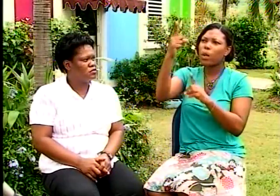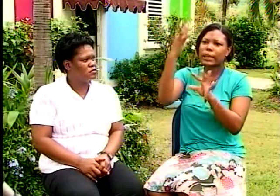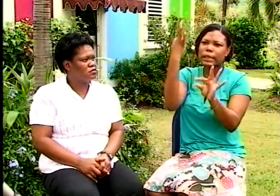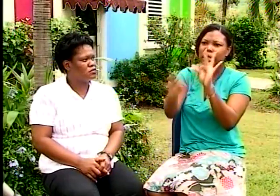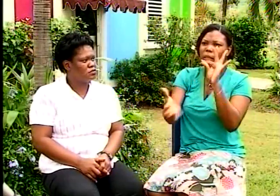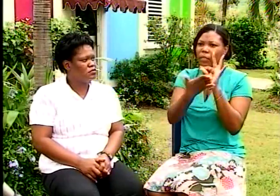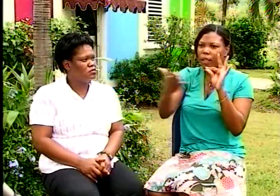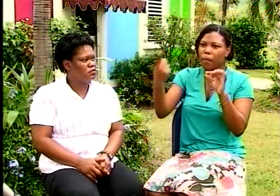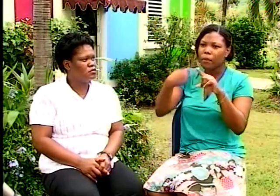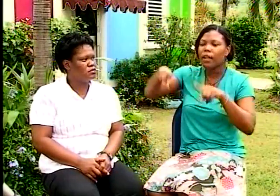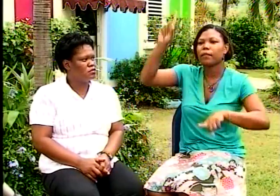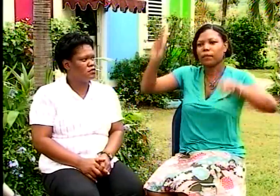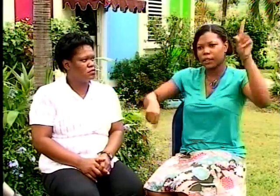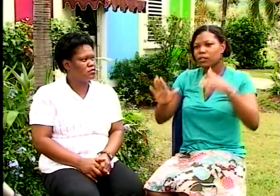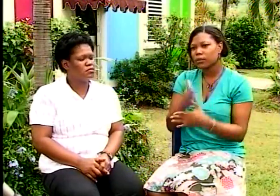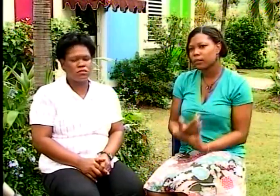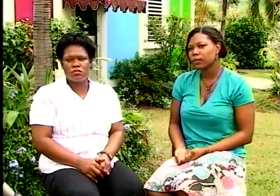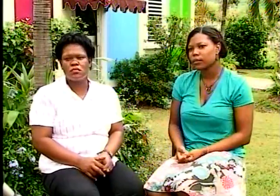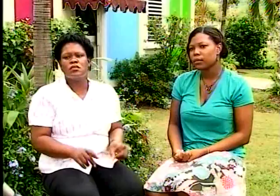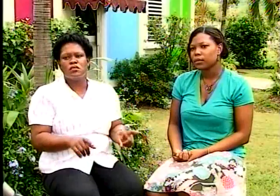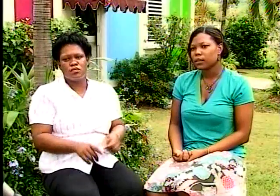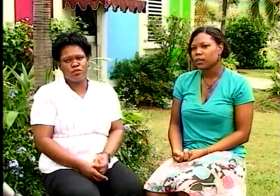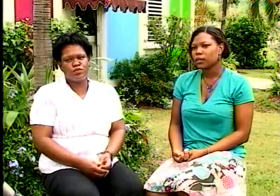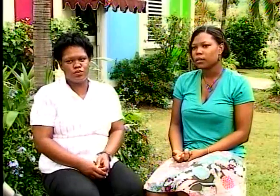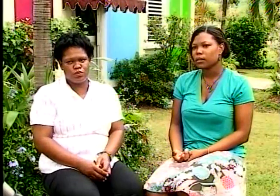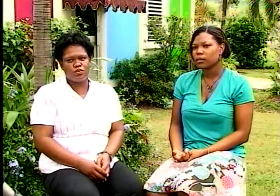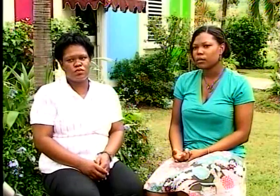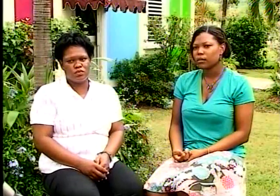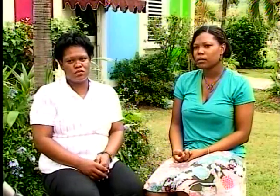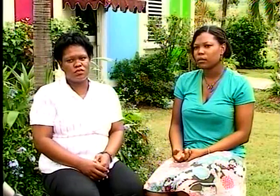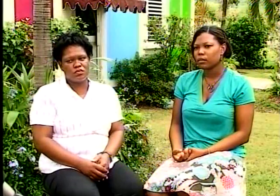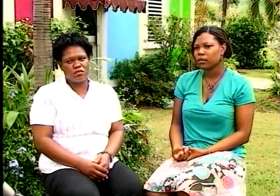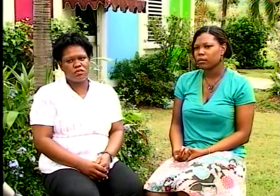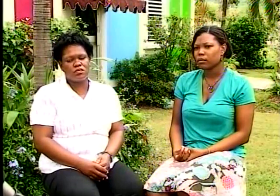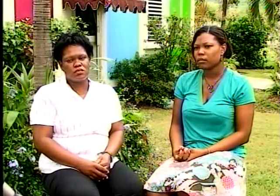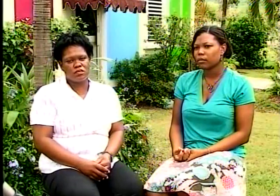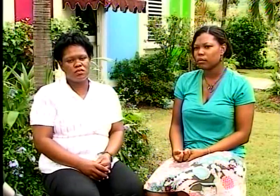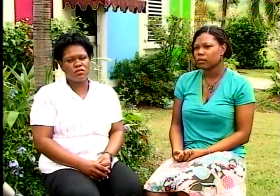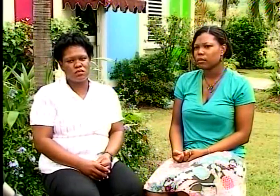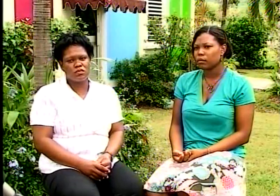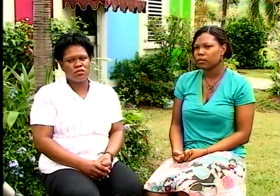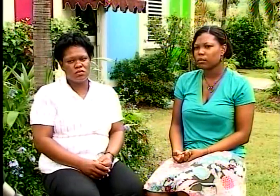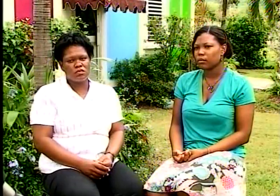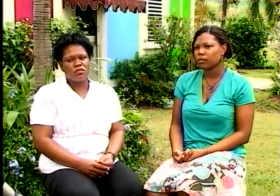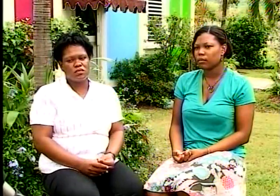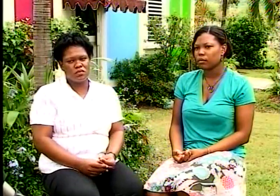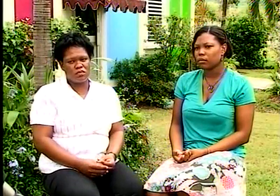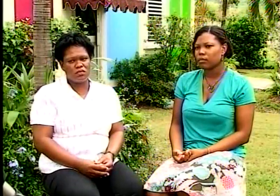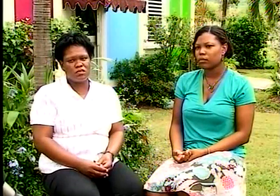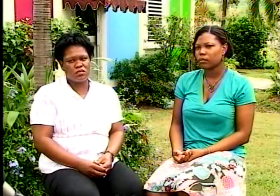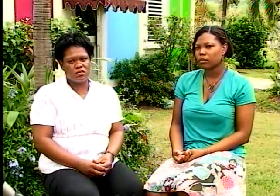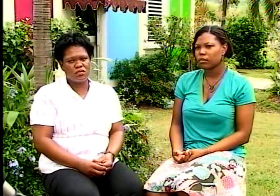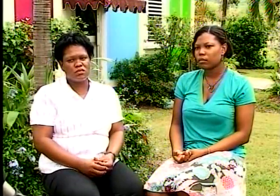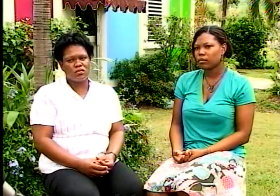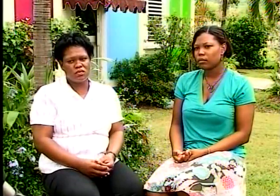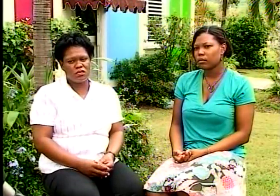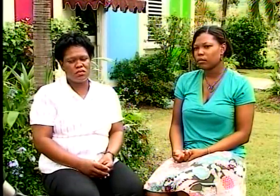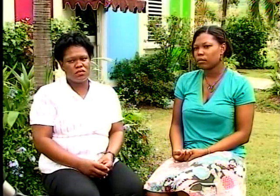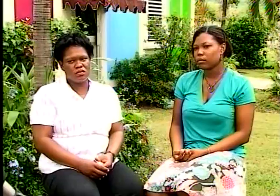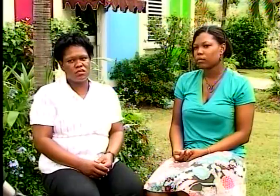diseases. And there are a lot of information about these diseases that we could share with the